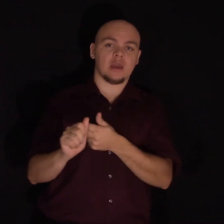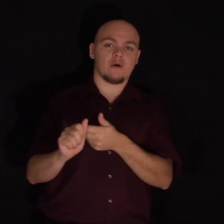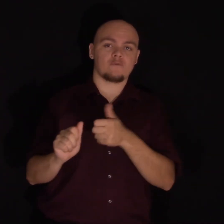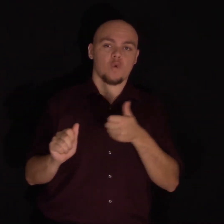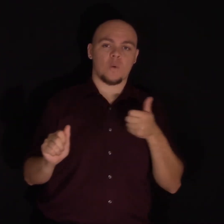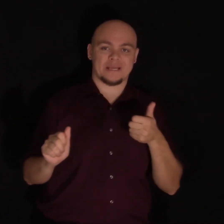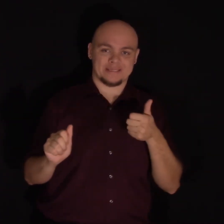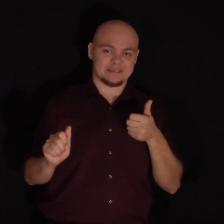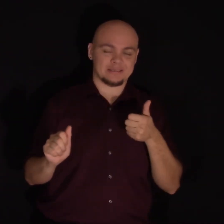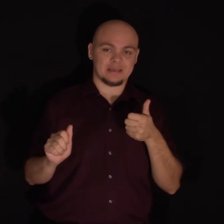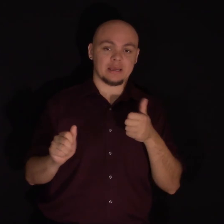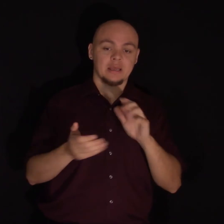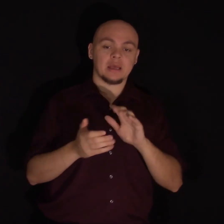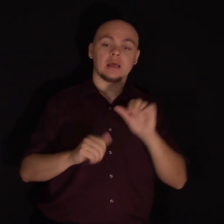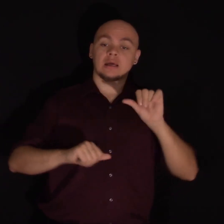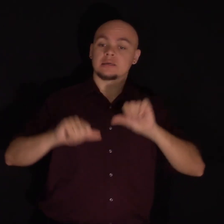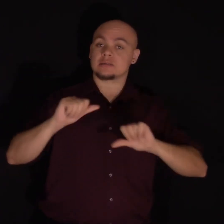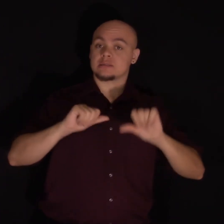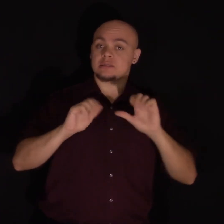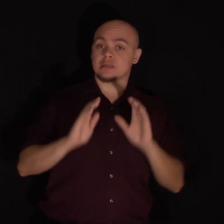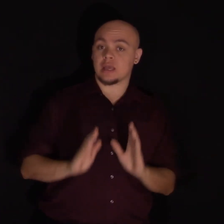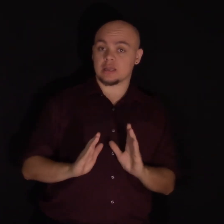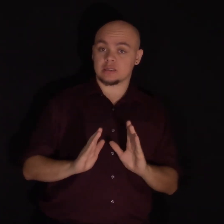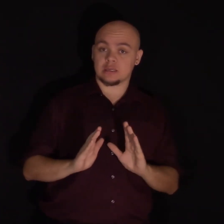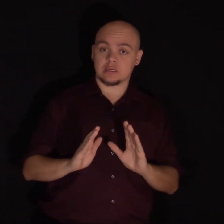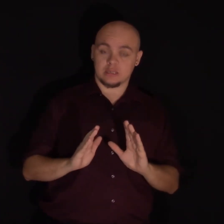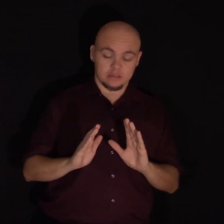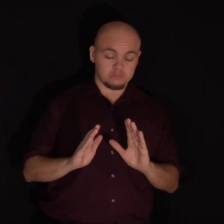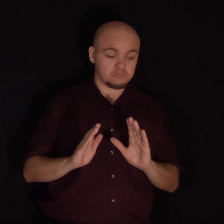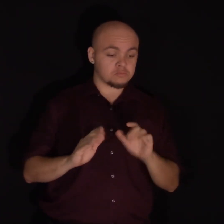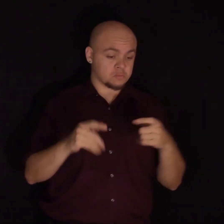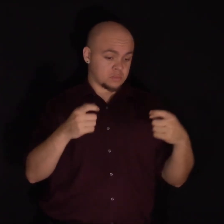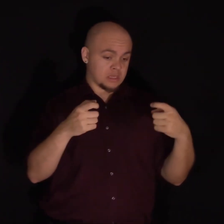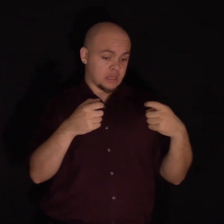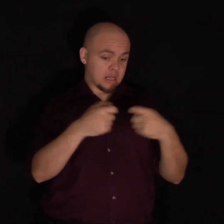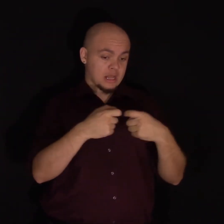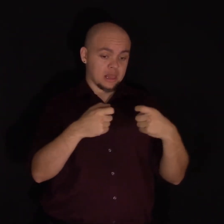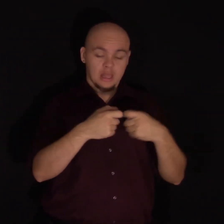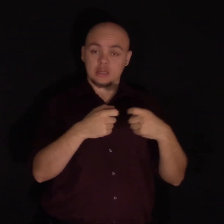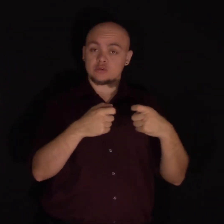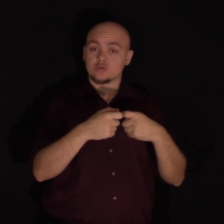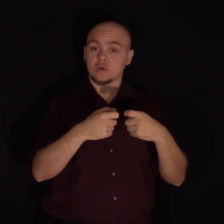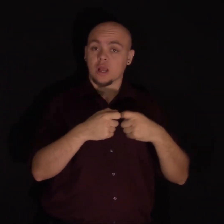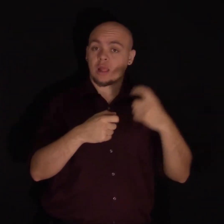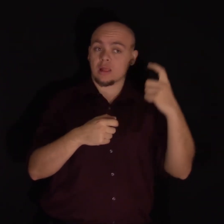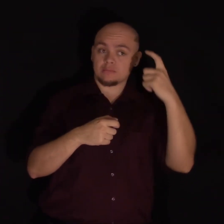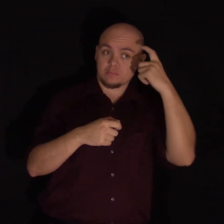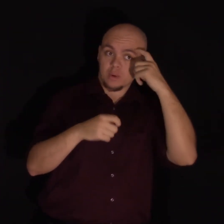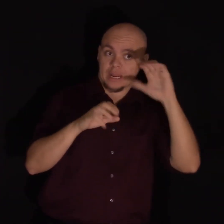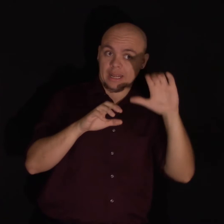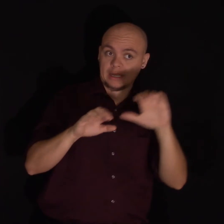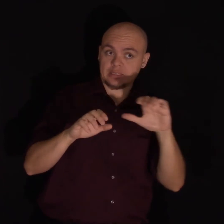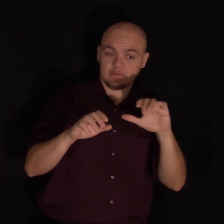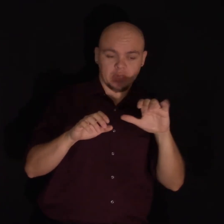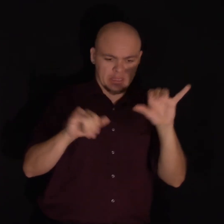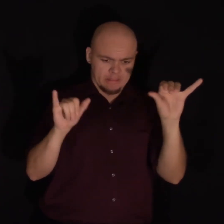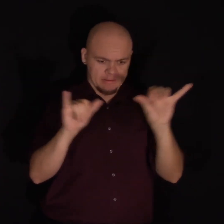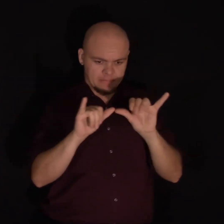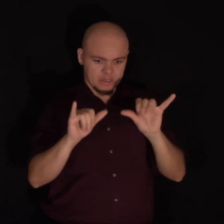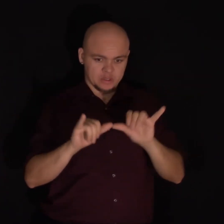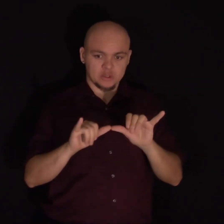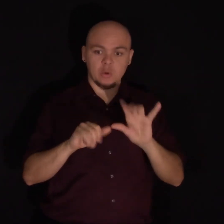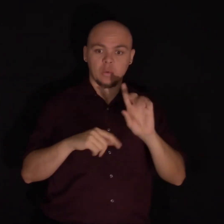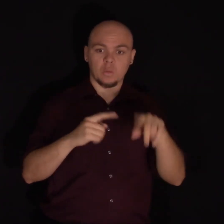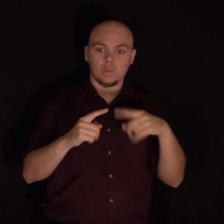Scientists measured the electrical activity from the brain as students confronted an error.